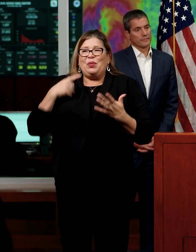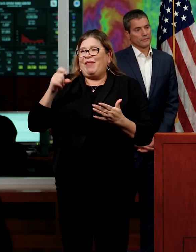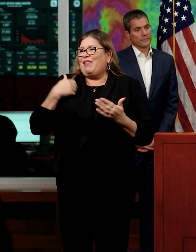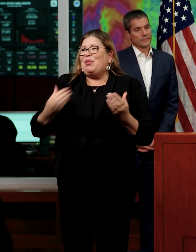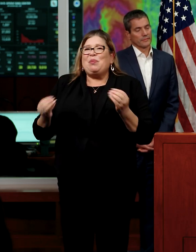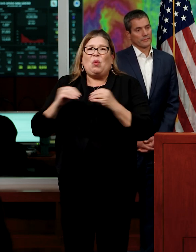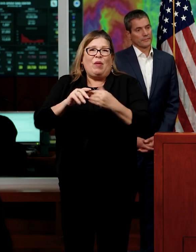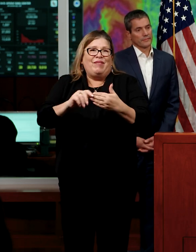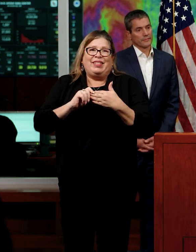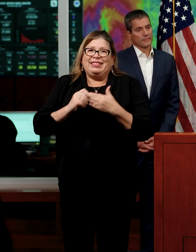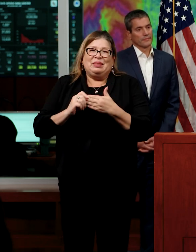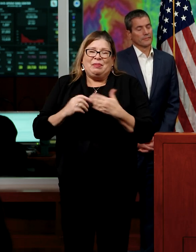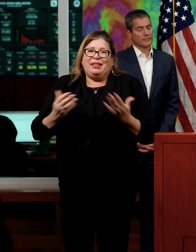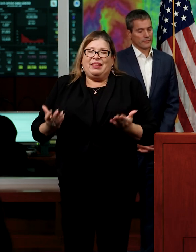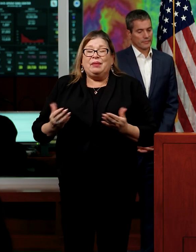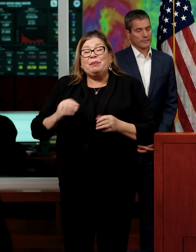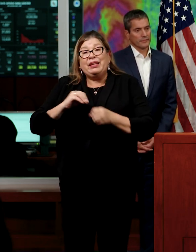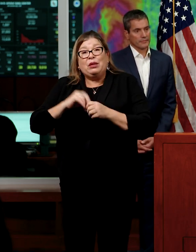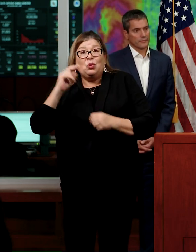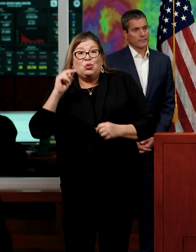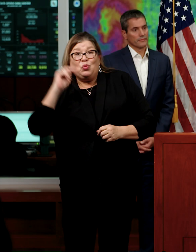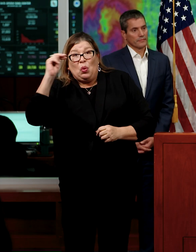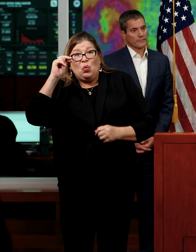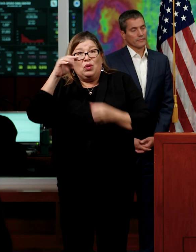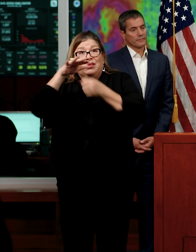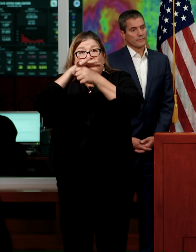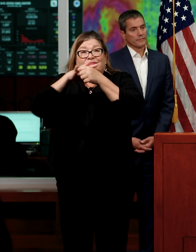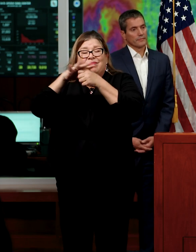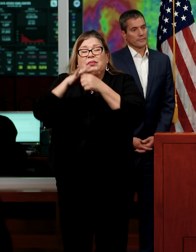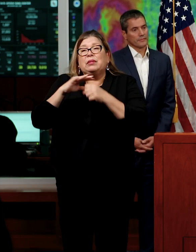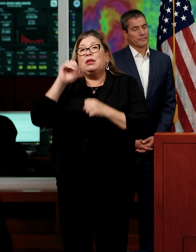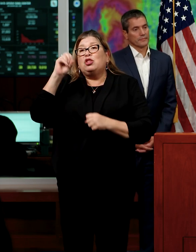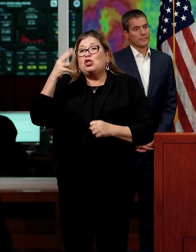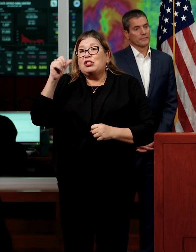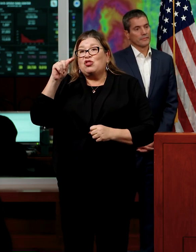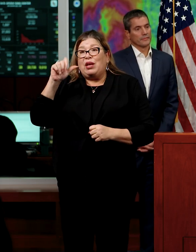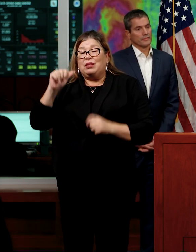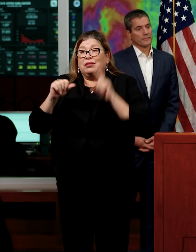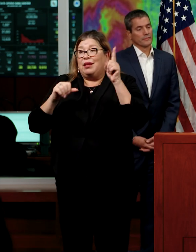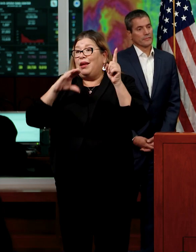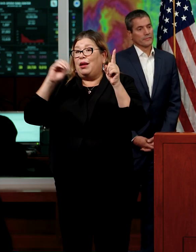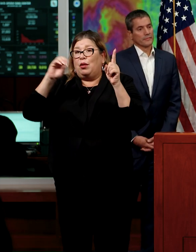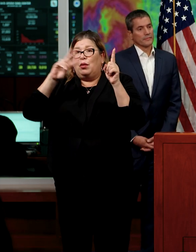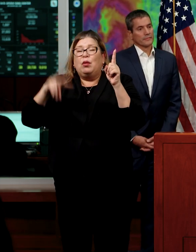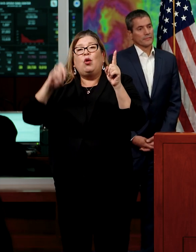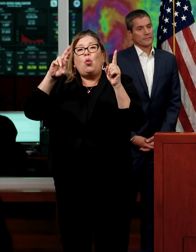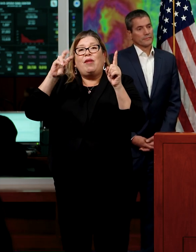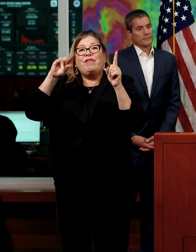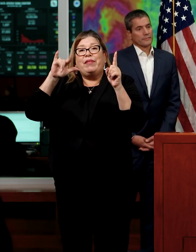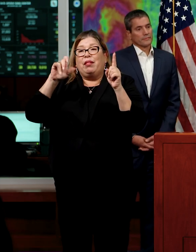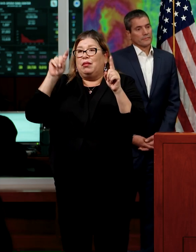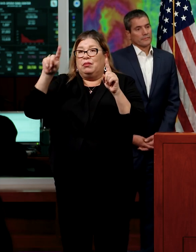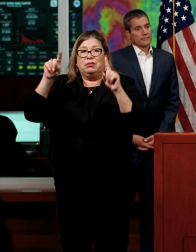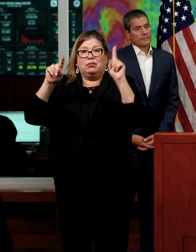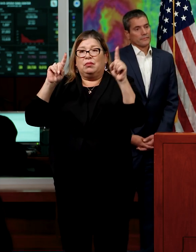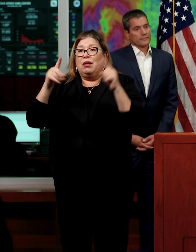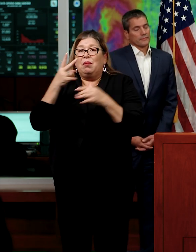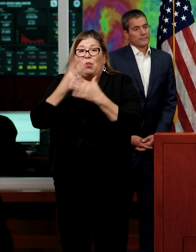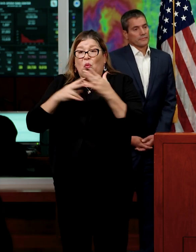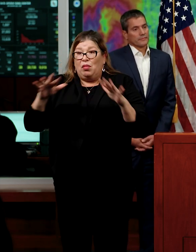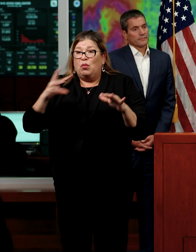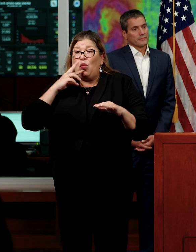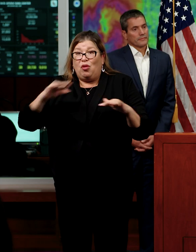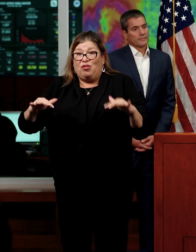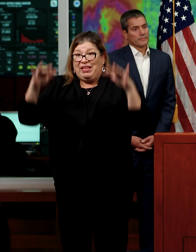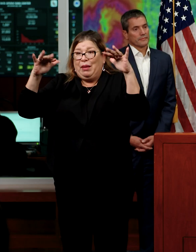Actually, up in the northern part of our state, both Shasta and Oroville, they are at, you know, around